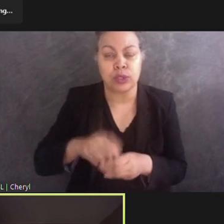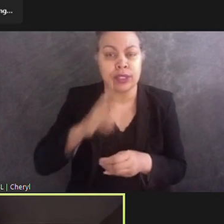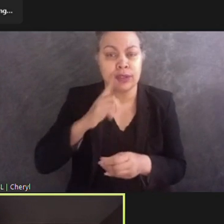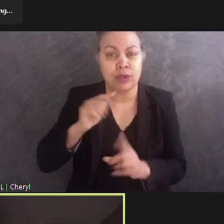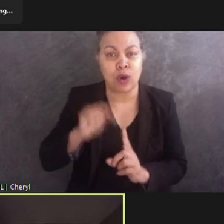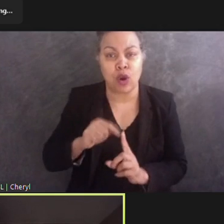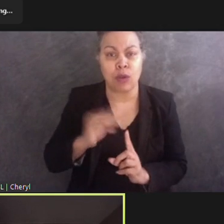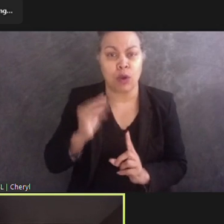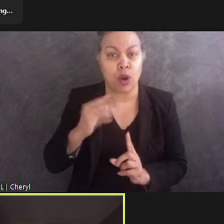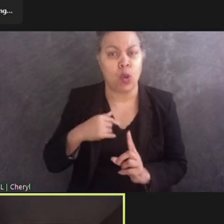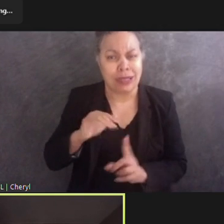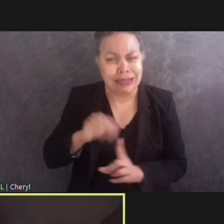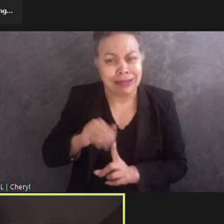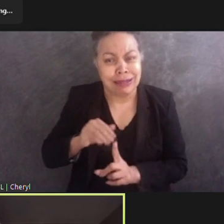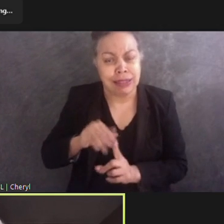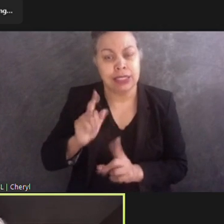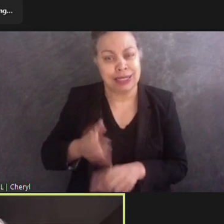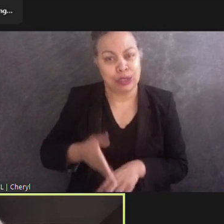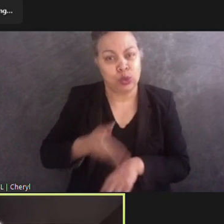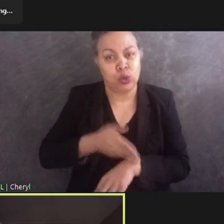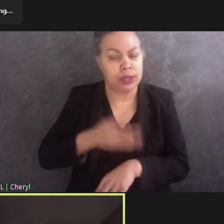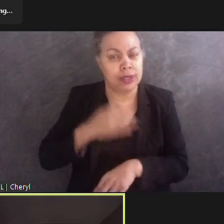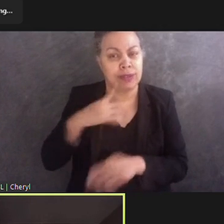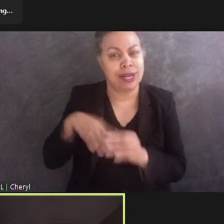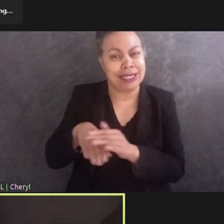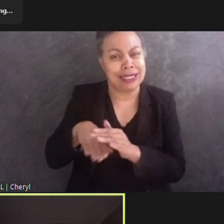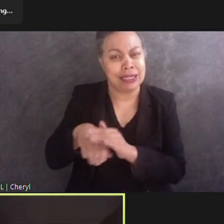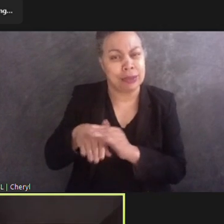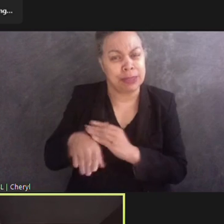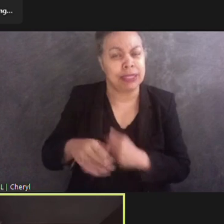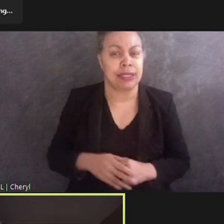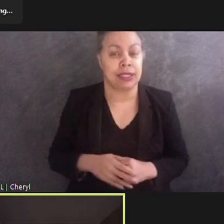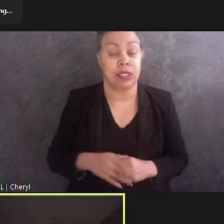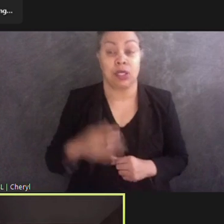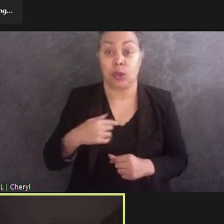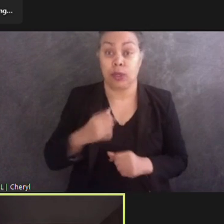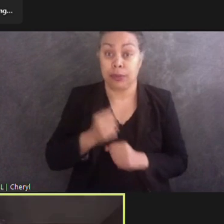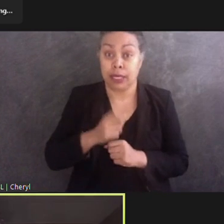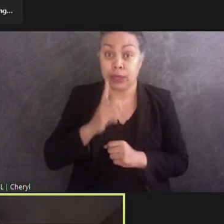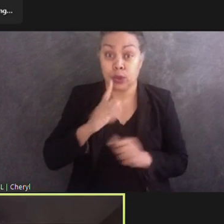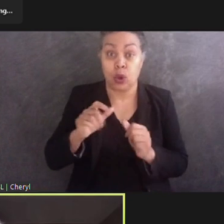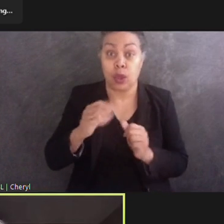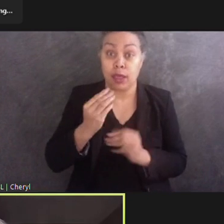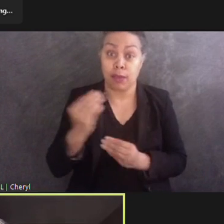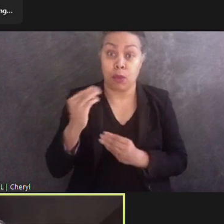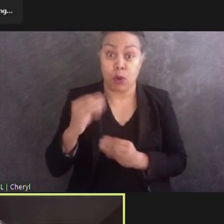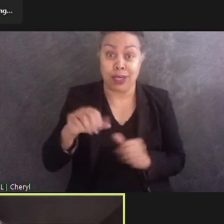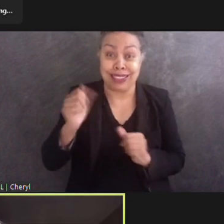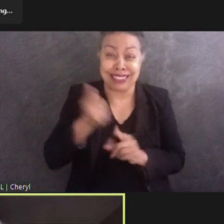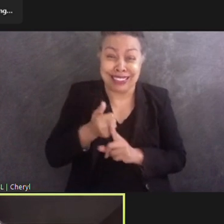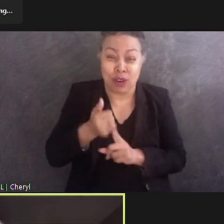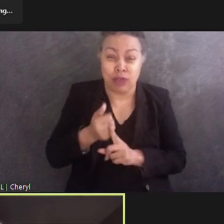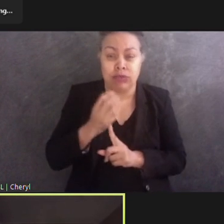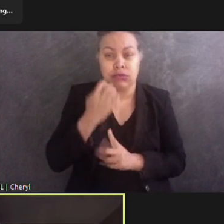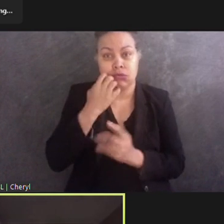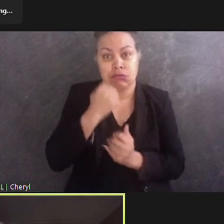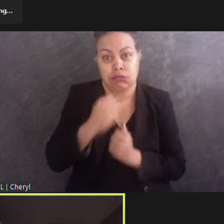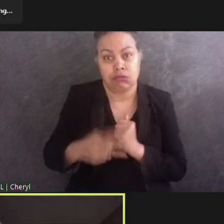improvements. We strive to ensure that the memorial itself is preserved for future generations. Education,